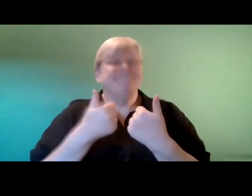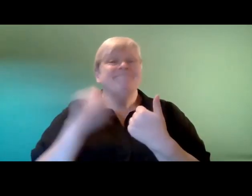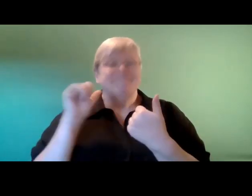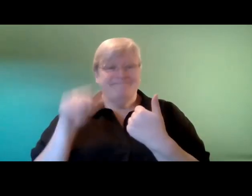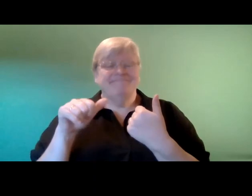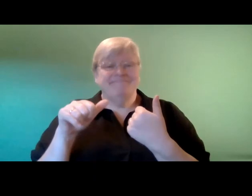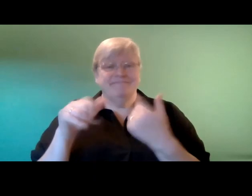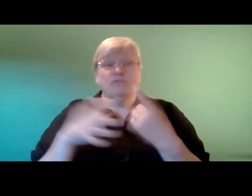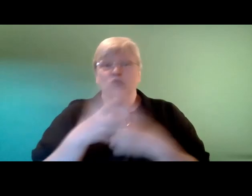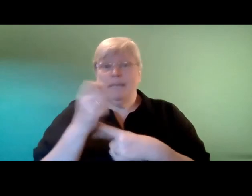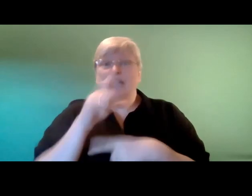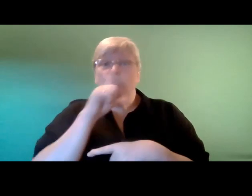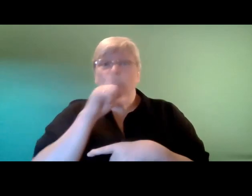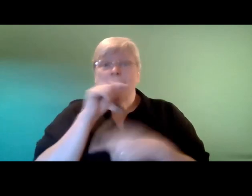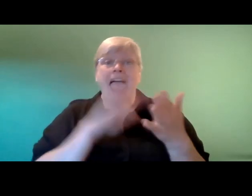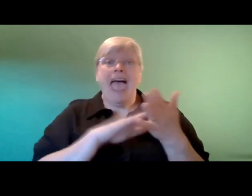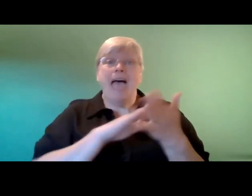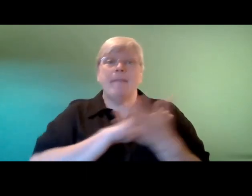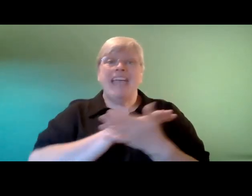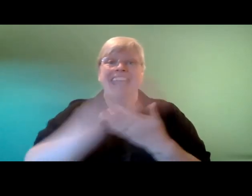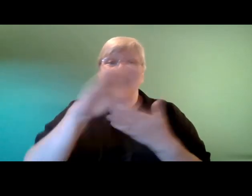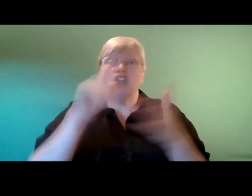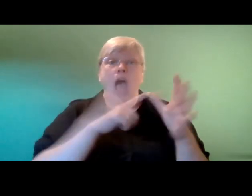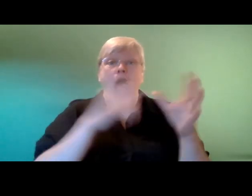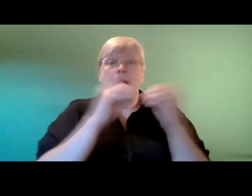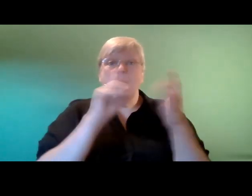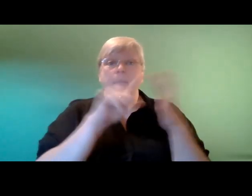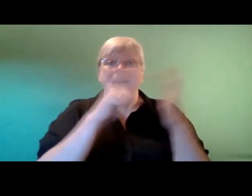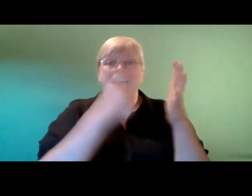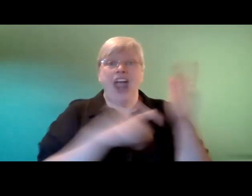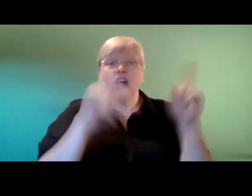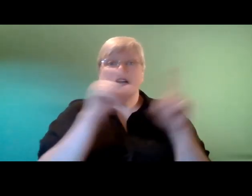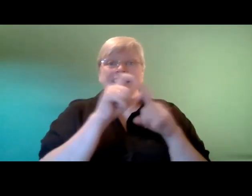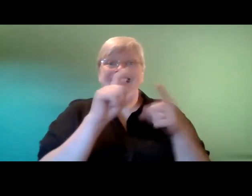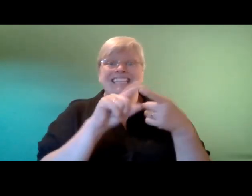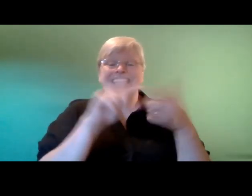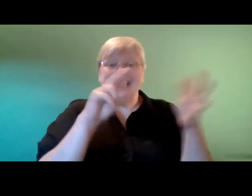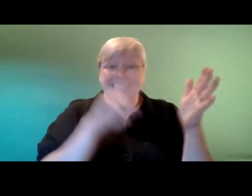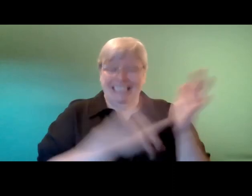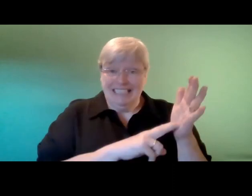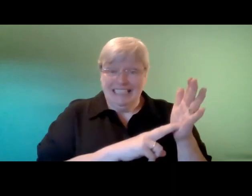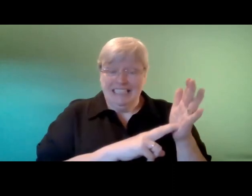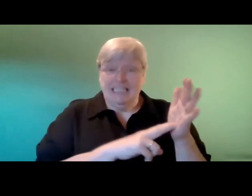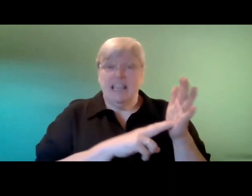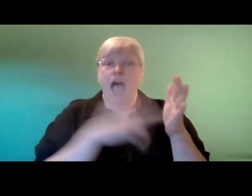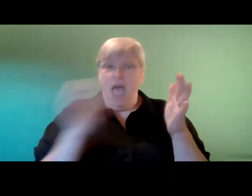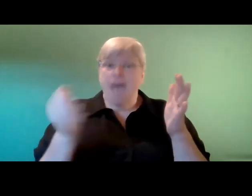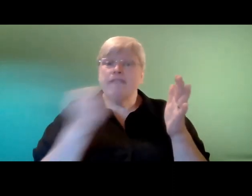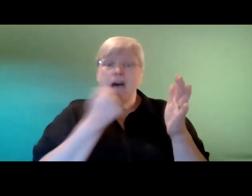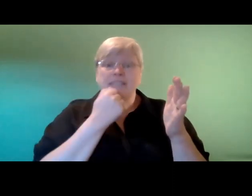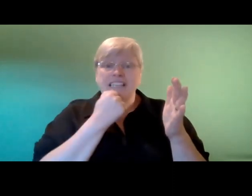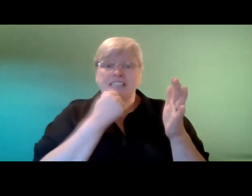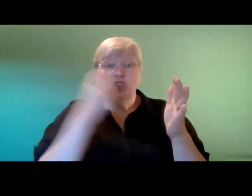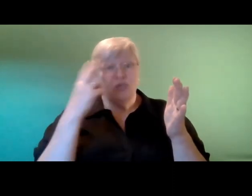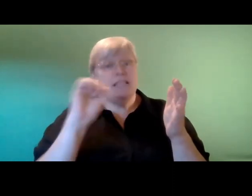them on twitter it's mh aberdeen um they'll have updates coming on and you can see the work that they do as well it's really